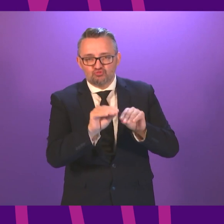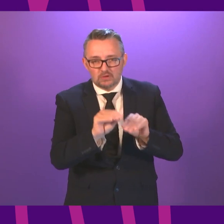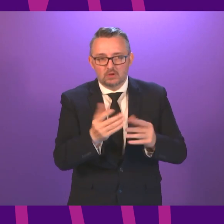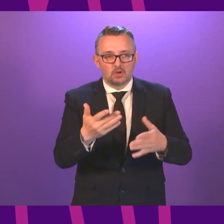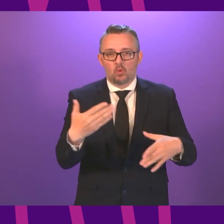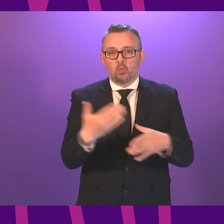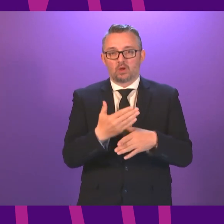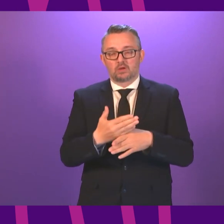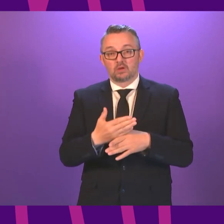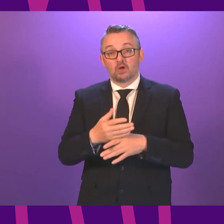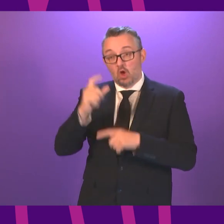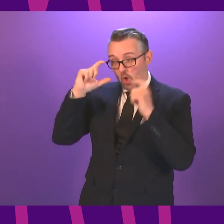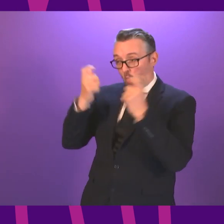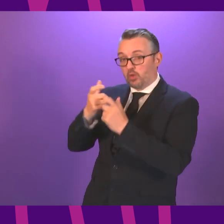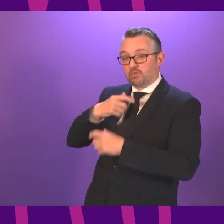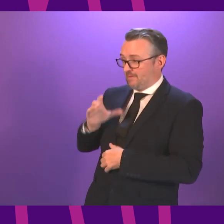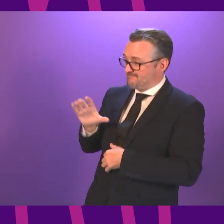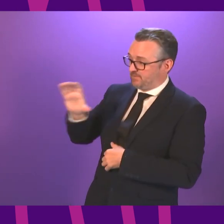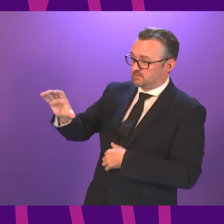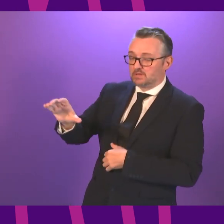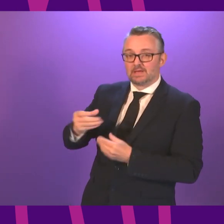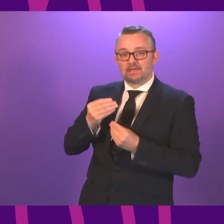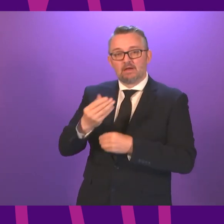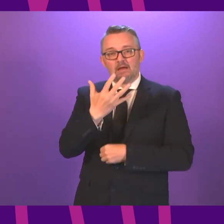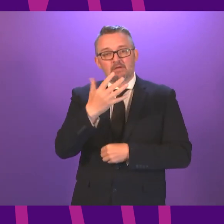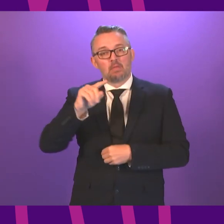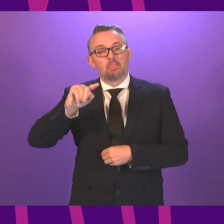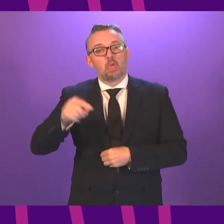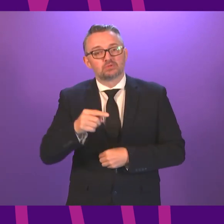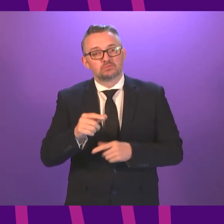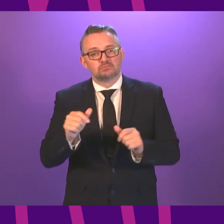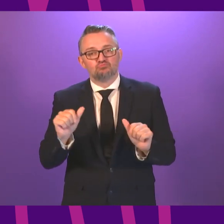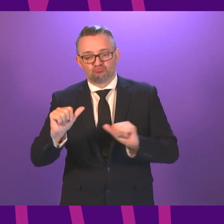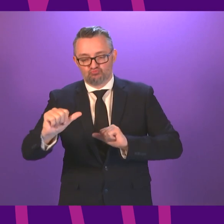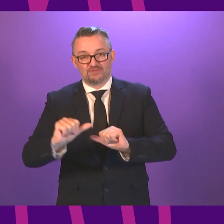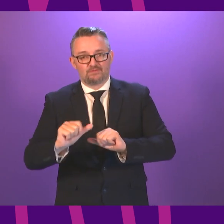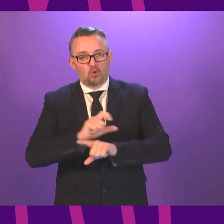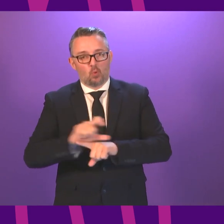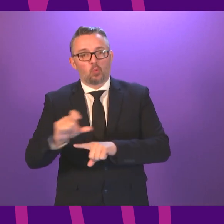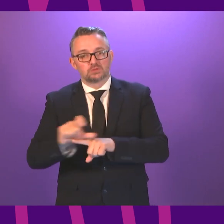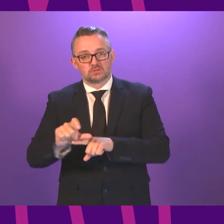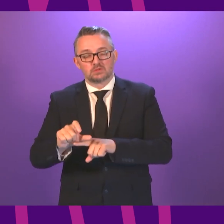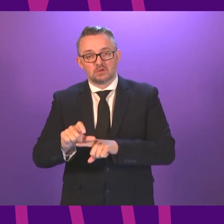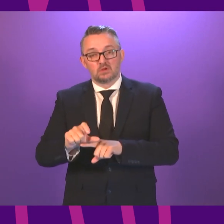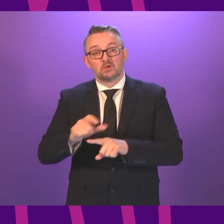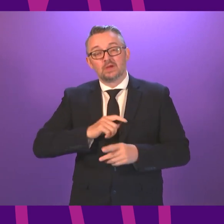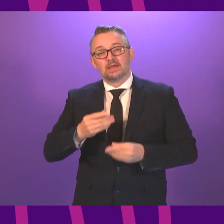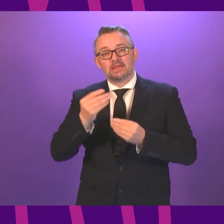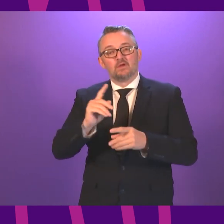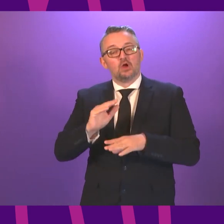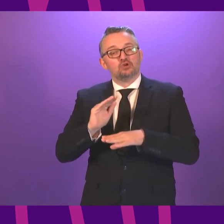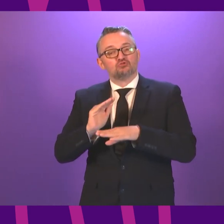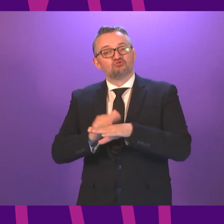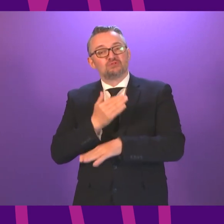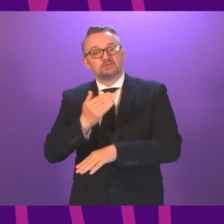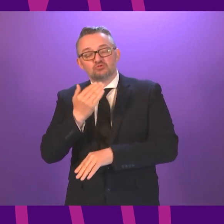We will fund colleges to deliver 5,000 short industry-focused courses for young people. And we will establish a Green Jobs